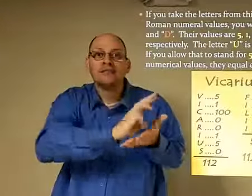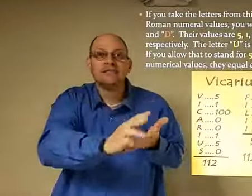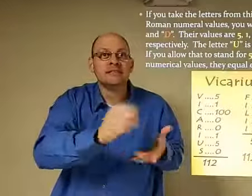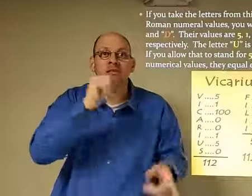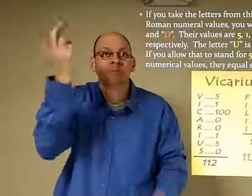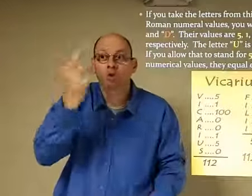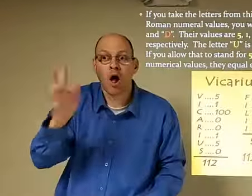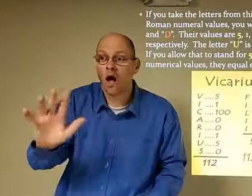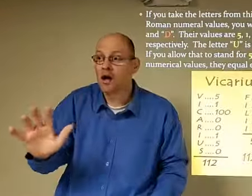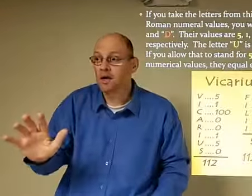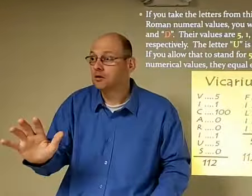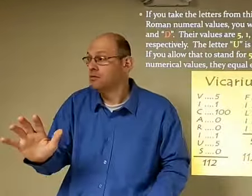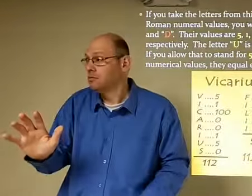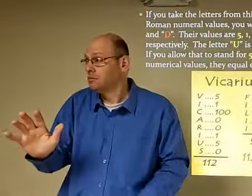but the person didn't realize